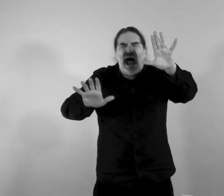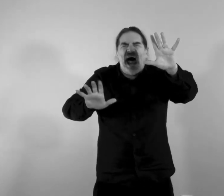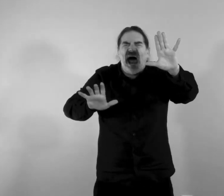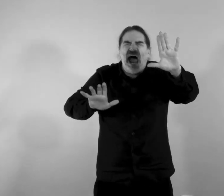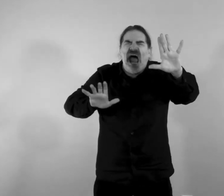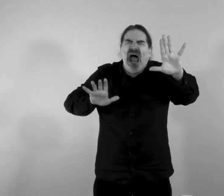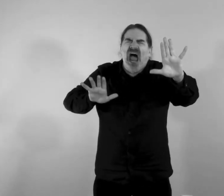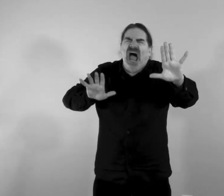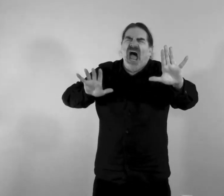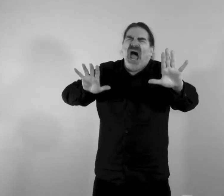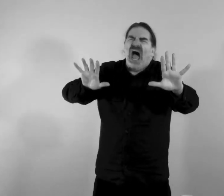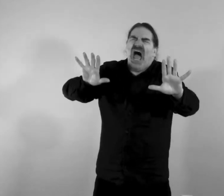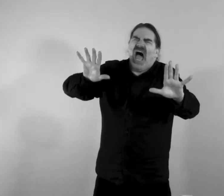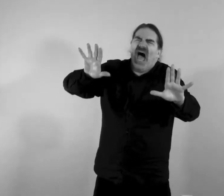But. There's.